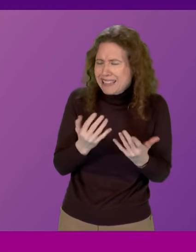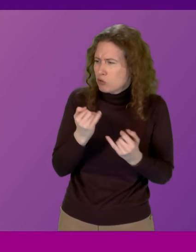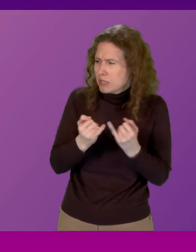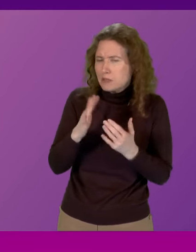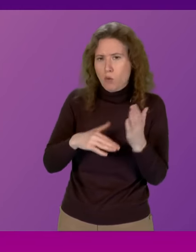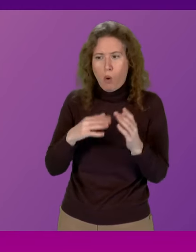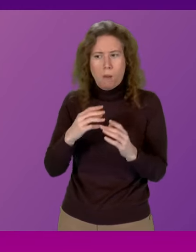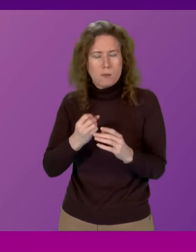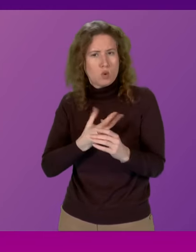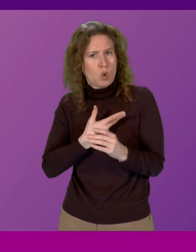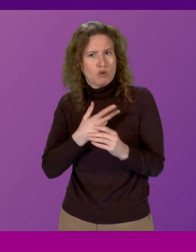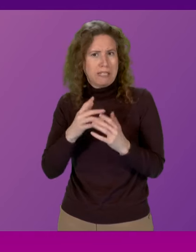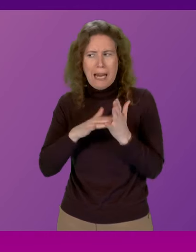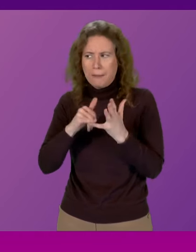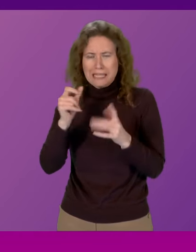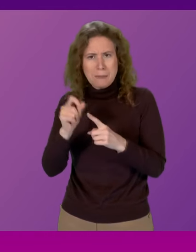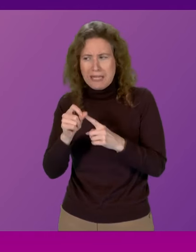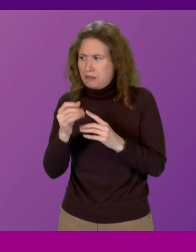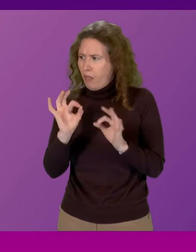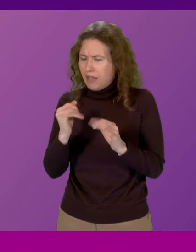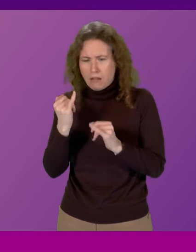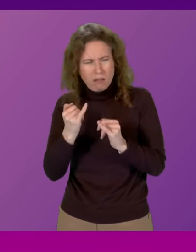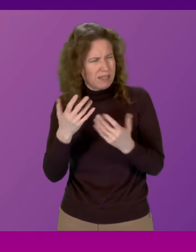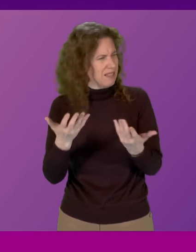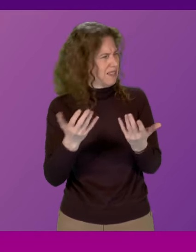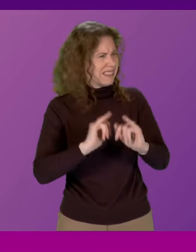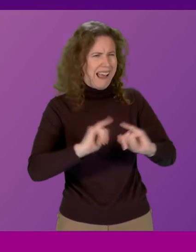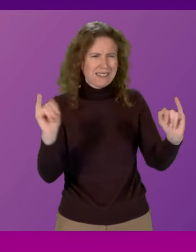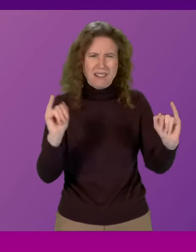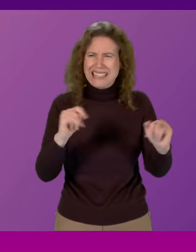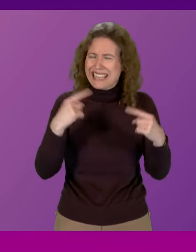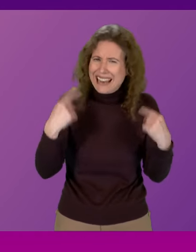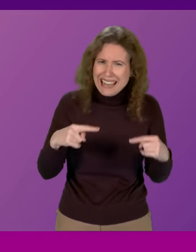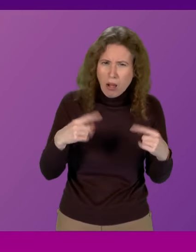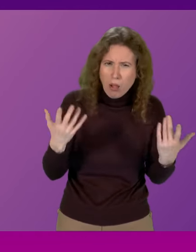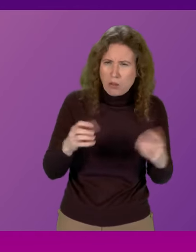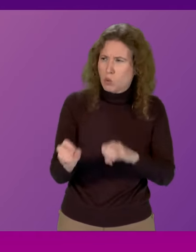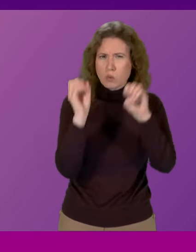on this huge waste of taxpayers money on this unworkable scandalous and illegal scheme